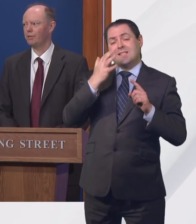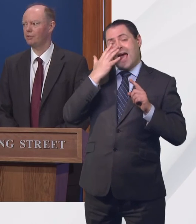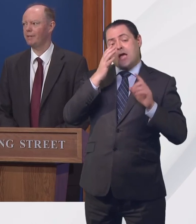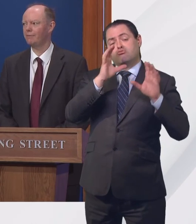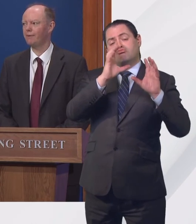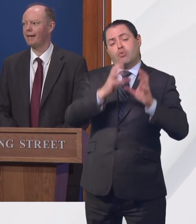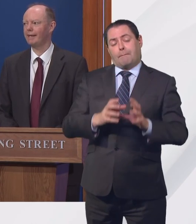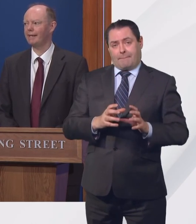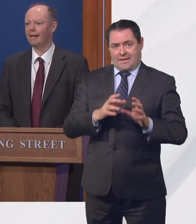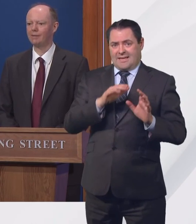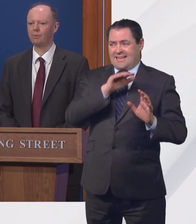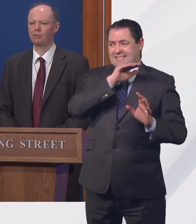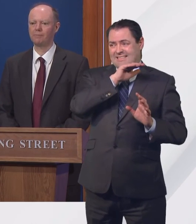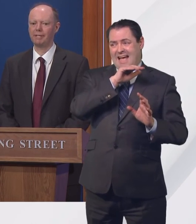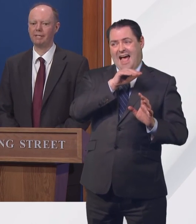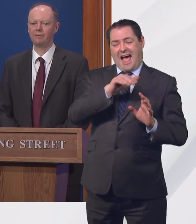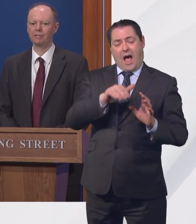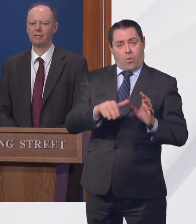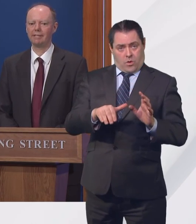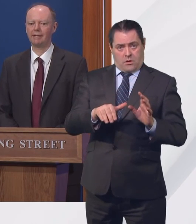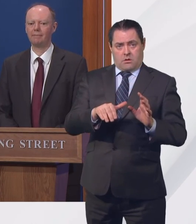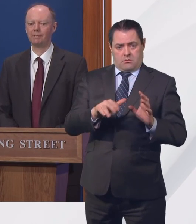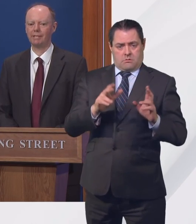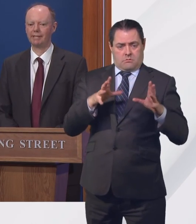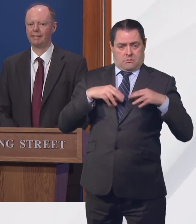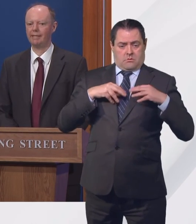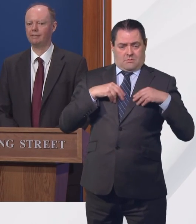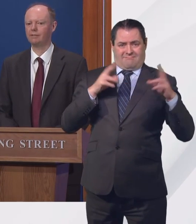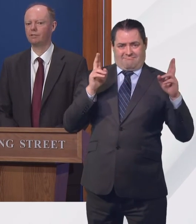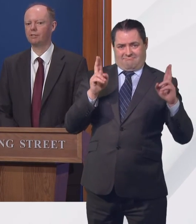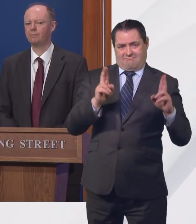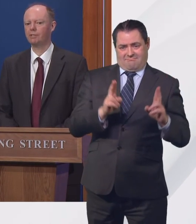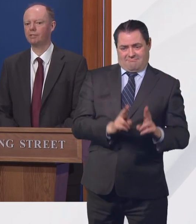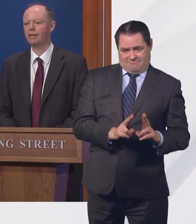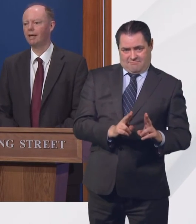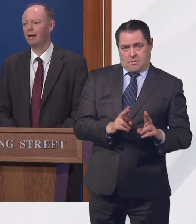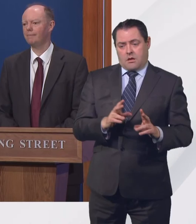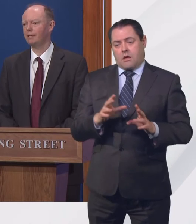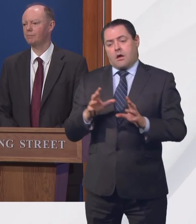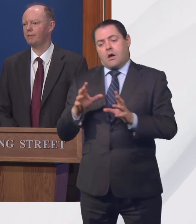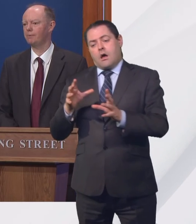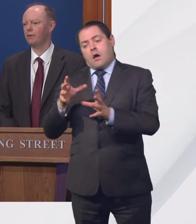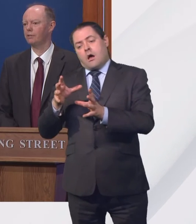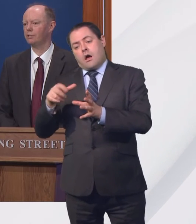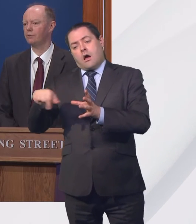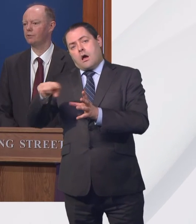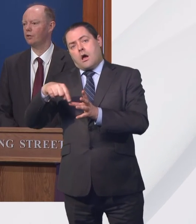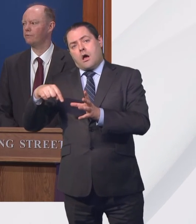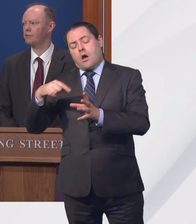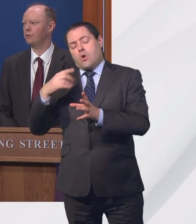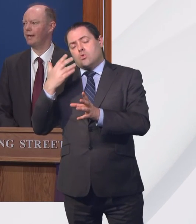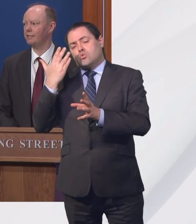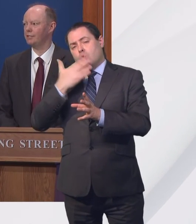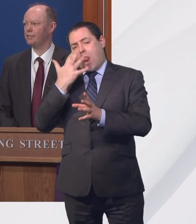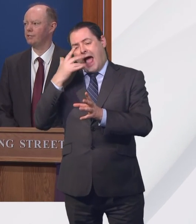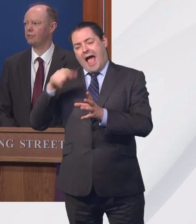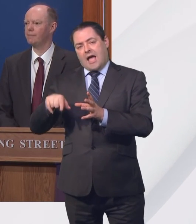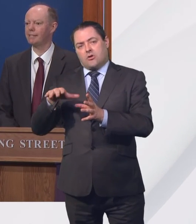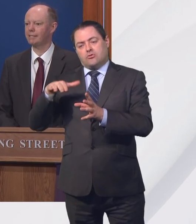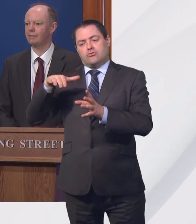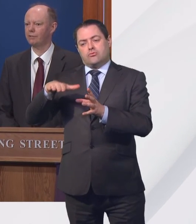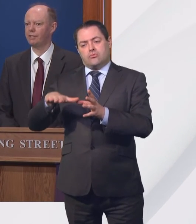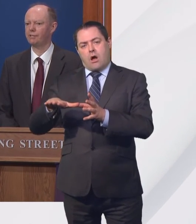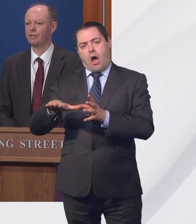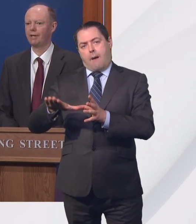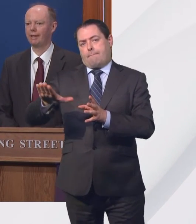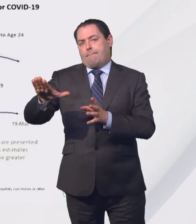but there's been a flattening and possibly even a slight uptick in transmission amongst people, children of school age. This isn't a